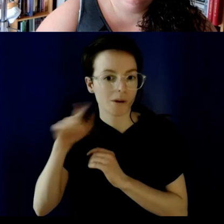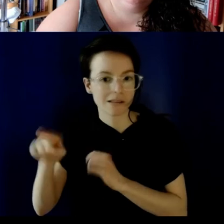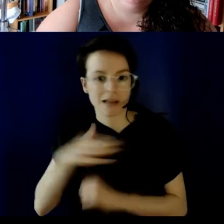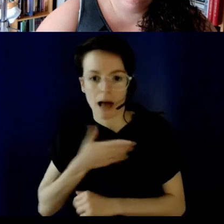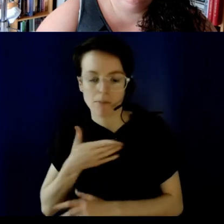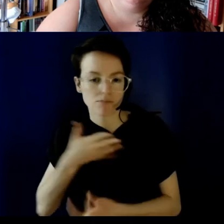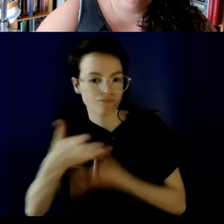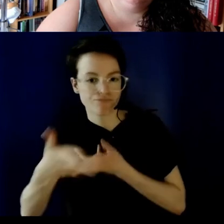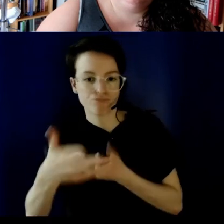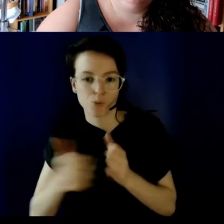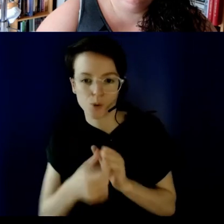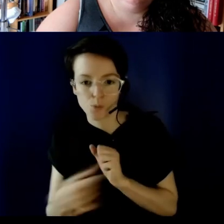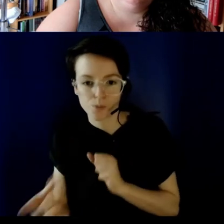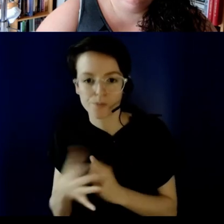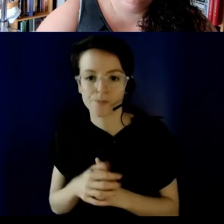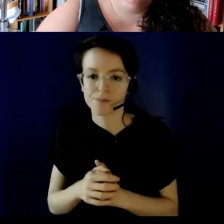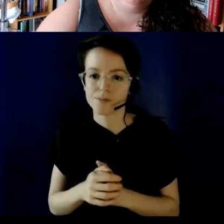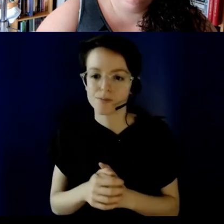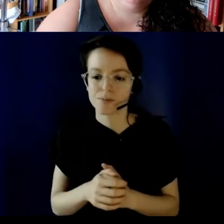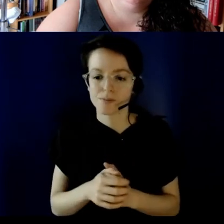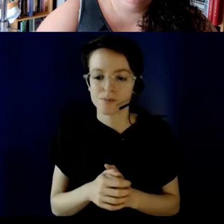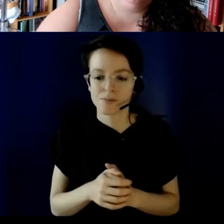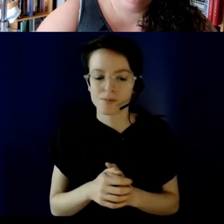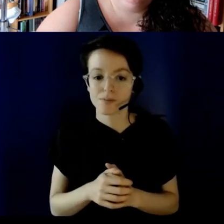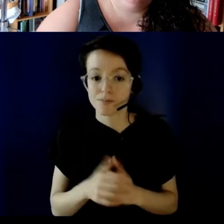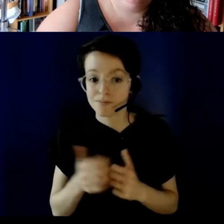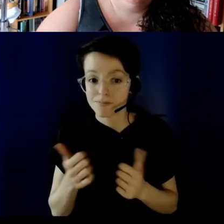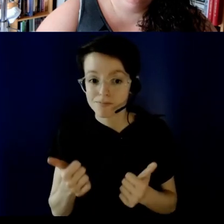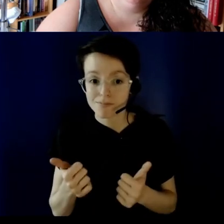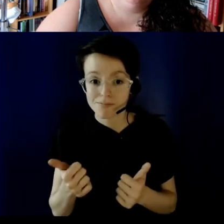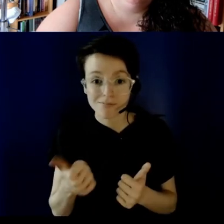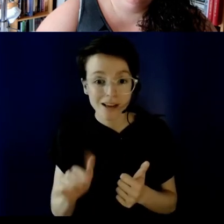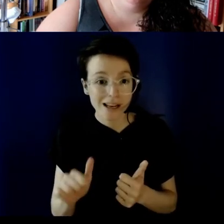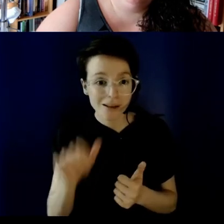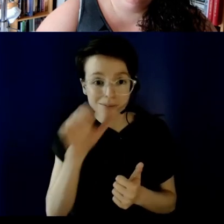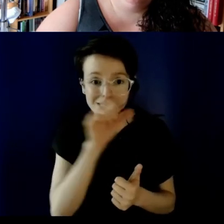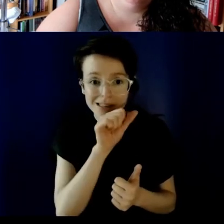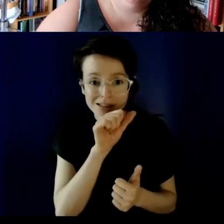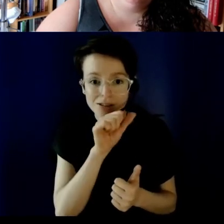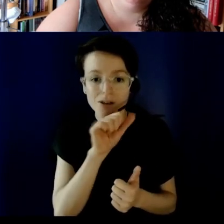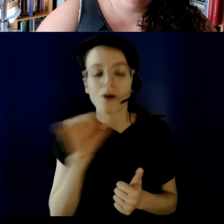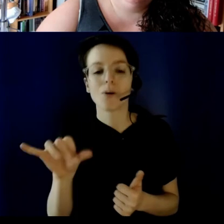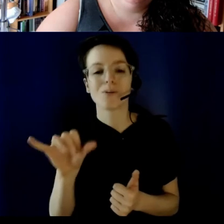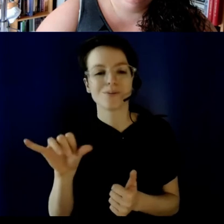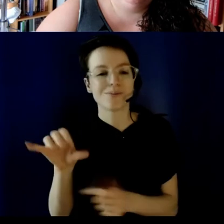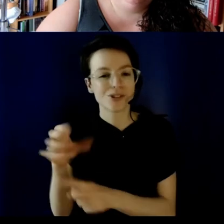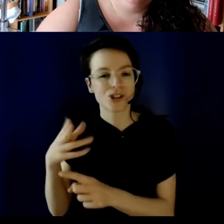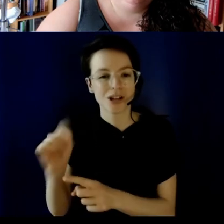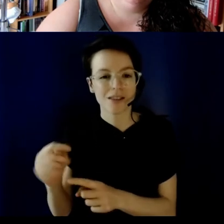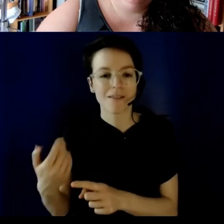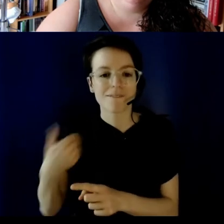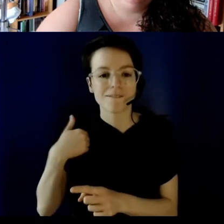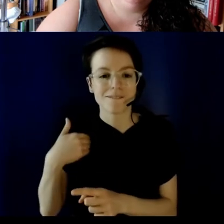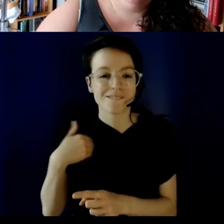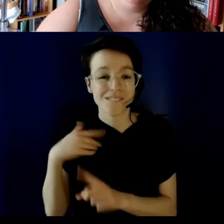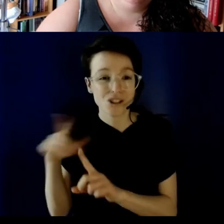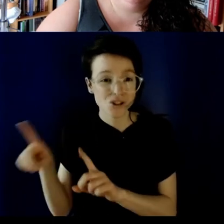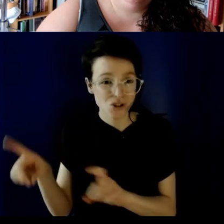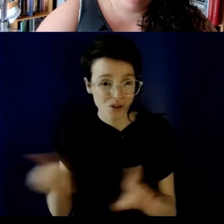engage a bit there. So, is there anything else that I've missed? I think there's also in the chat a survey.